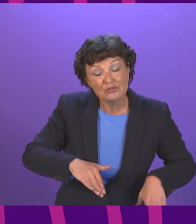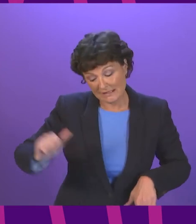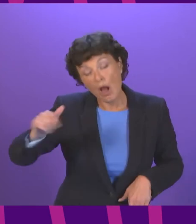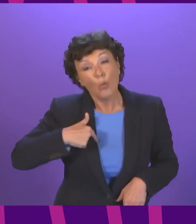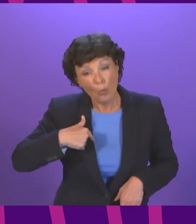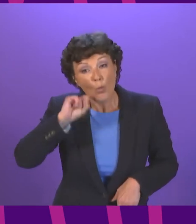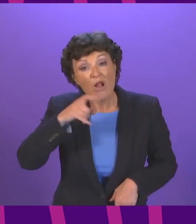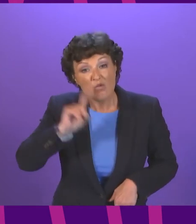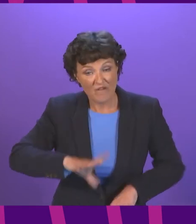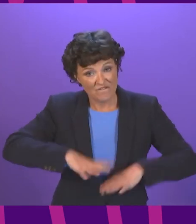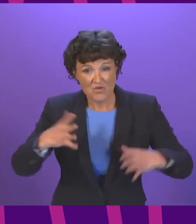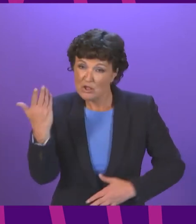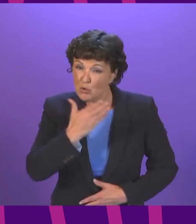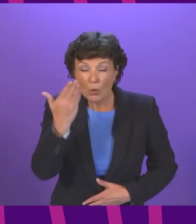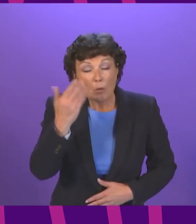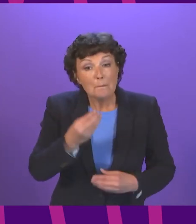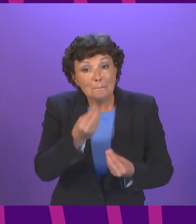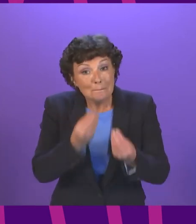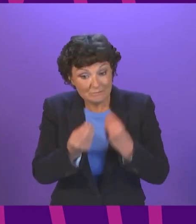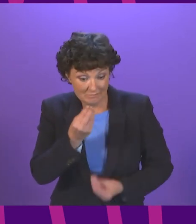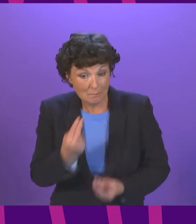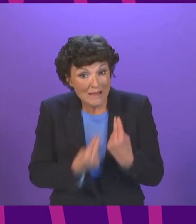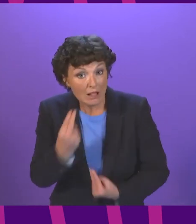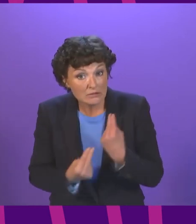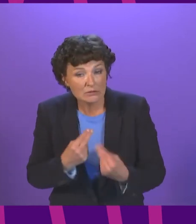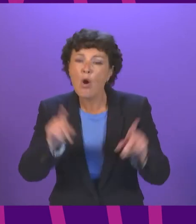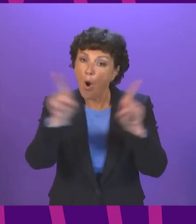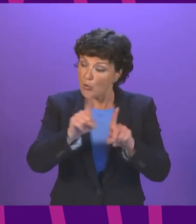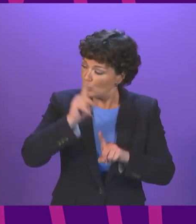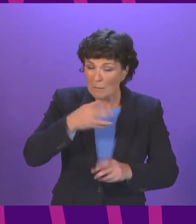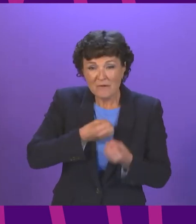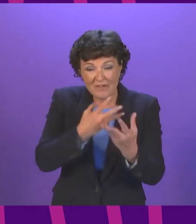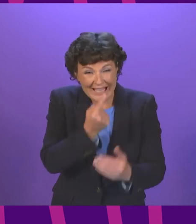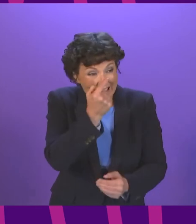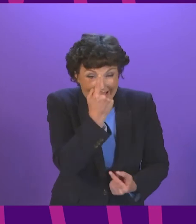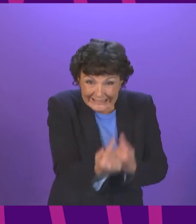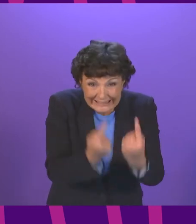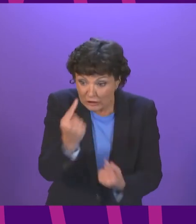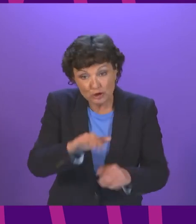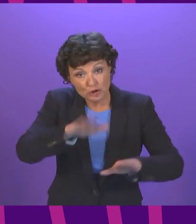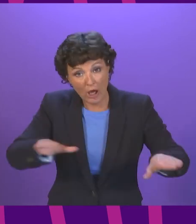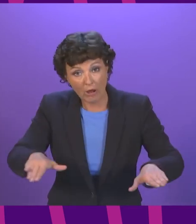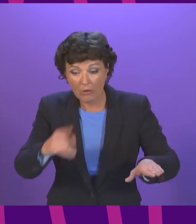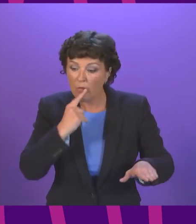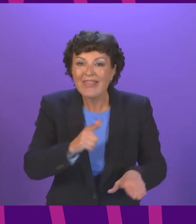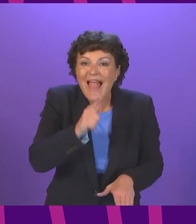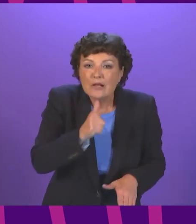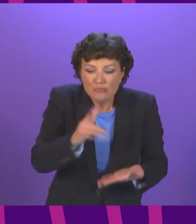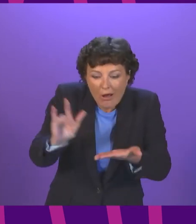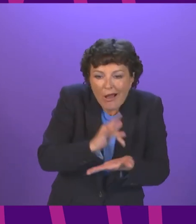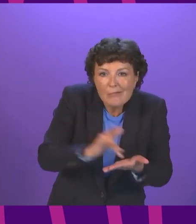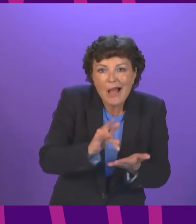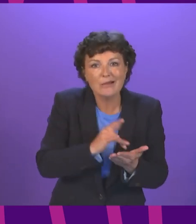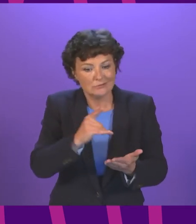round We will also provide every child with an electronic device and a connection to get online recognising that this is as essential